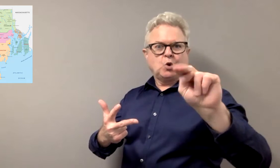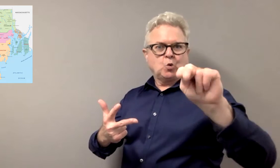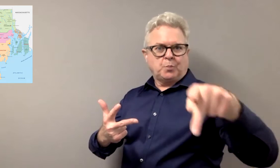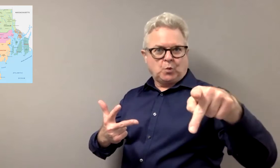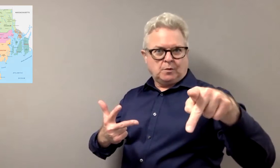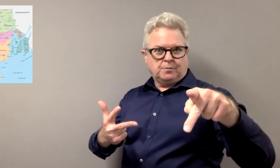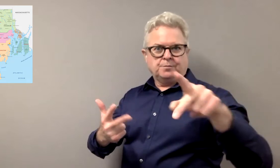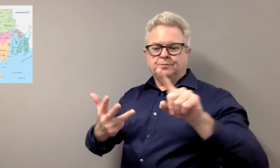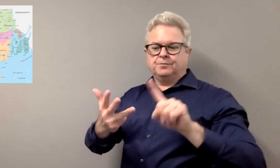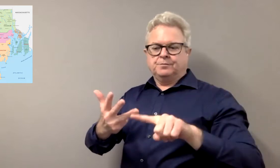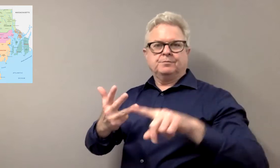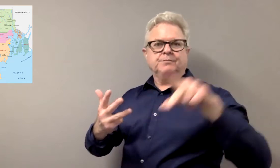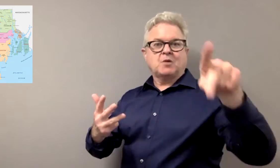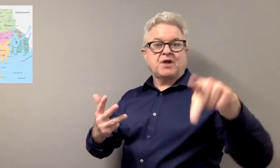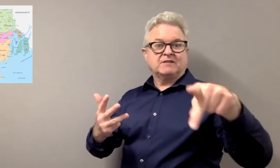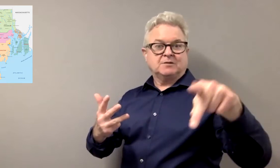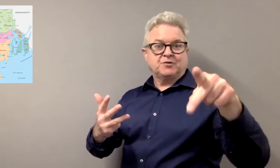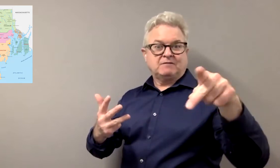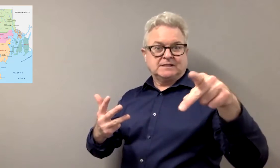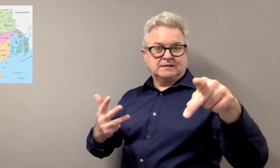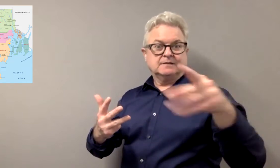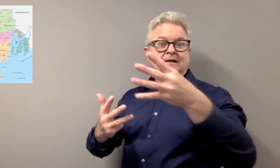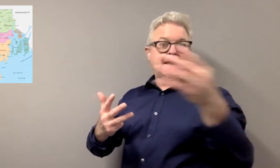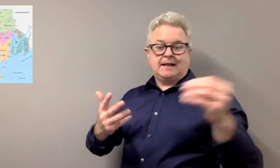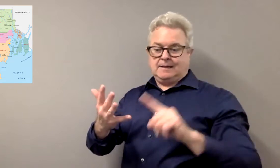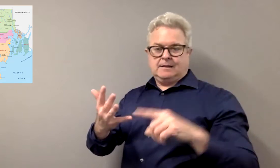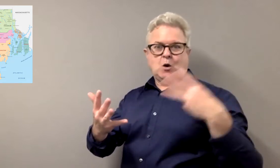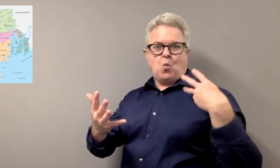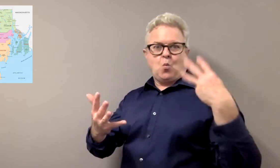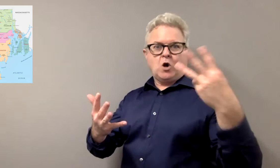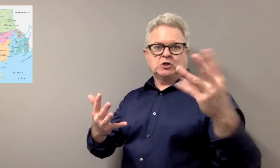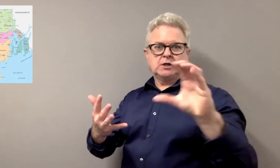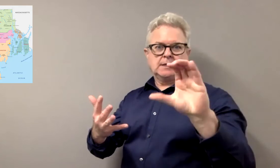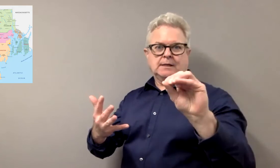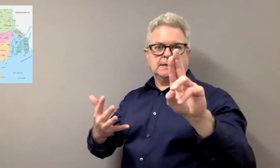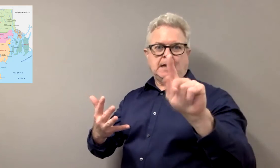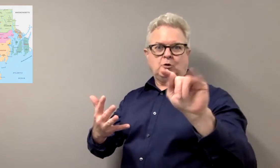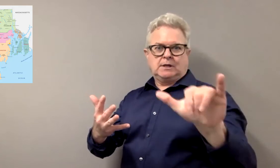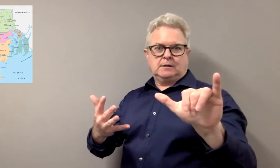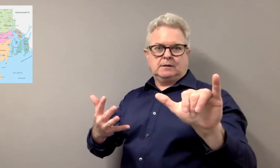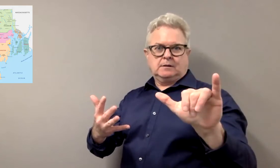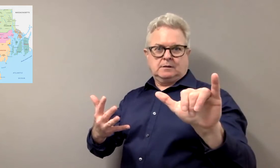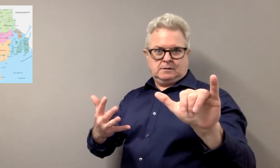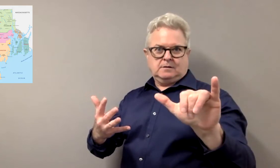We have Newport County. We have Providence County. And Washington County.